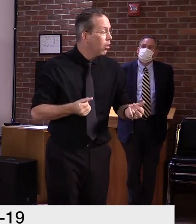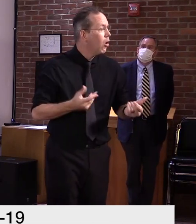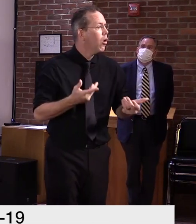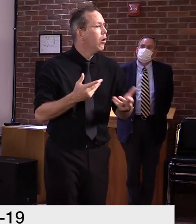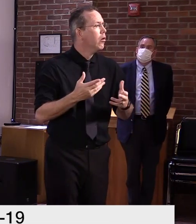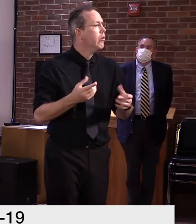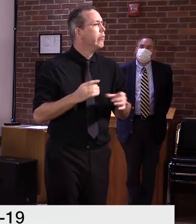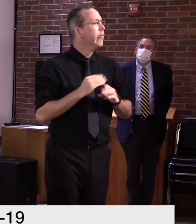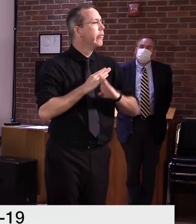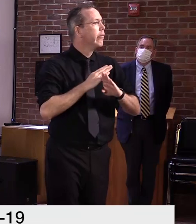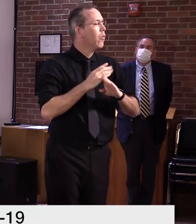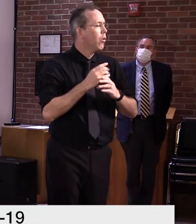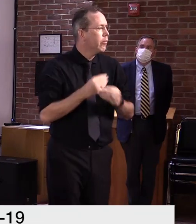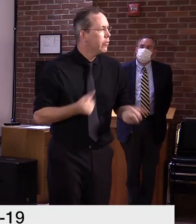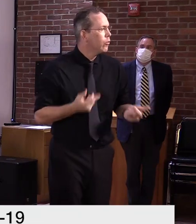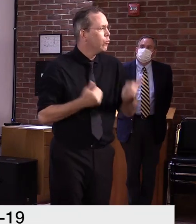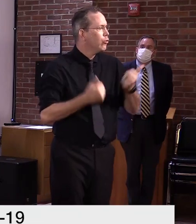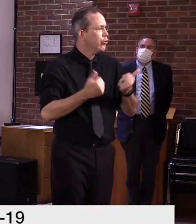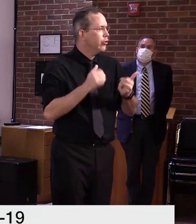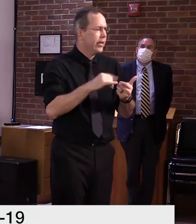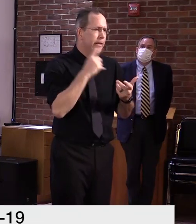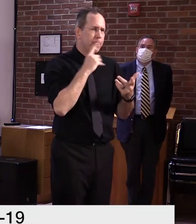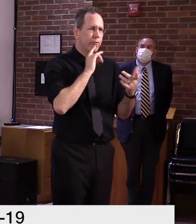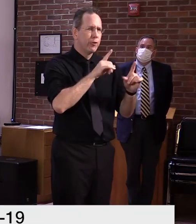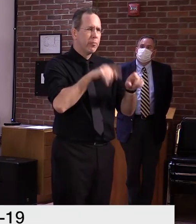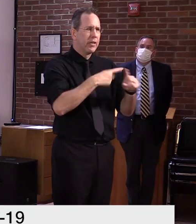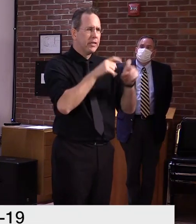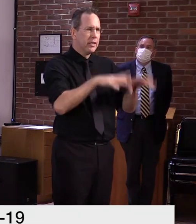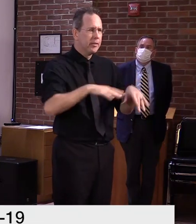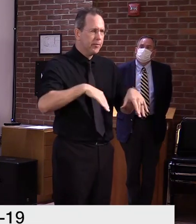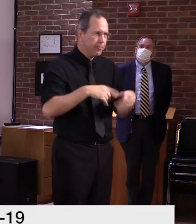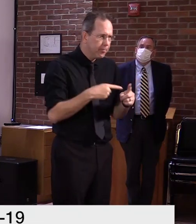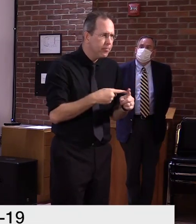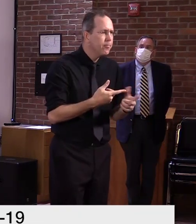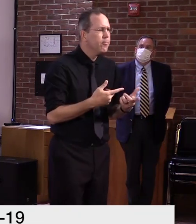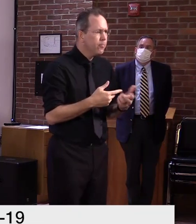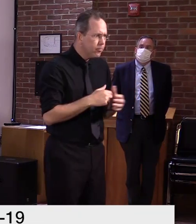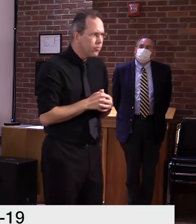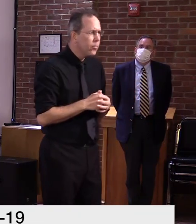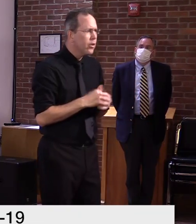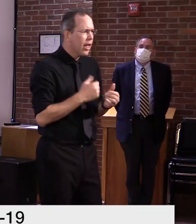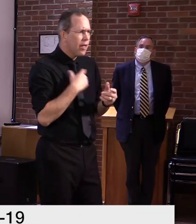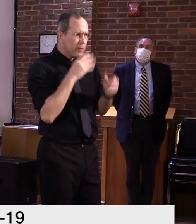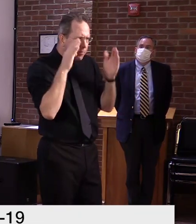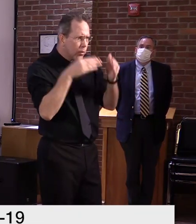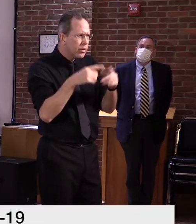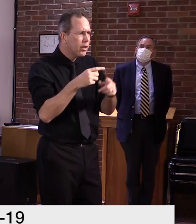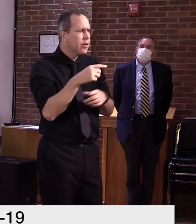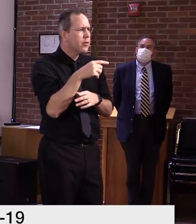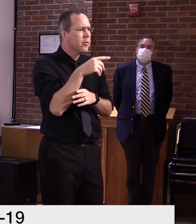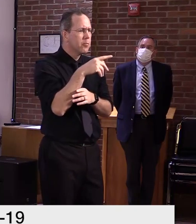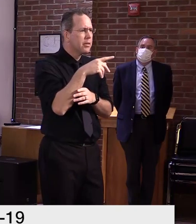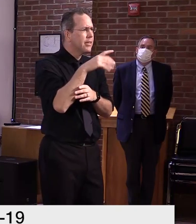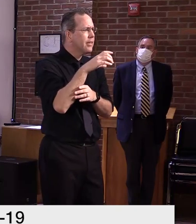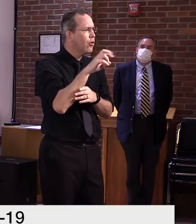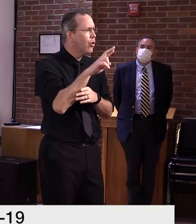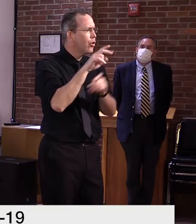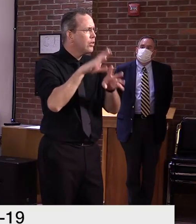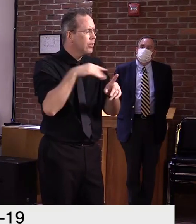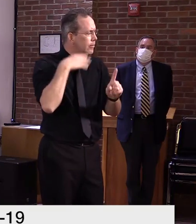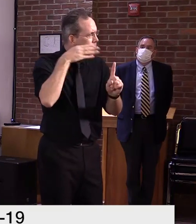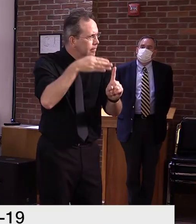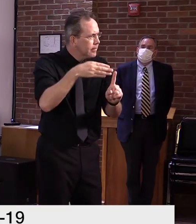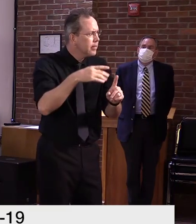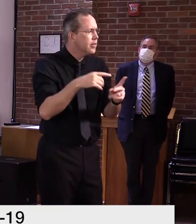kind of a study given the challenges with, um, doing the PCR testing and contact tracing that we've been focused on. So